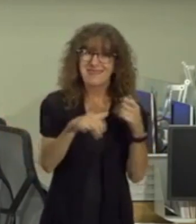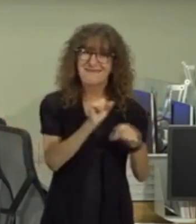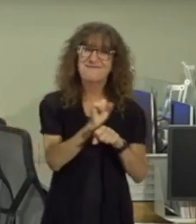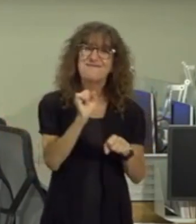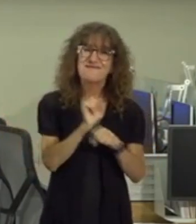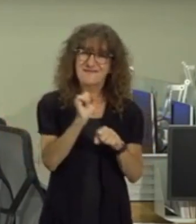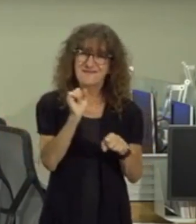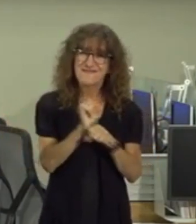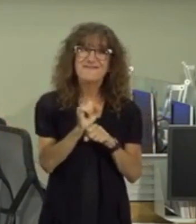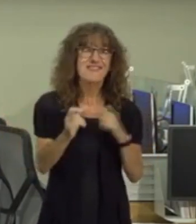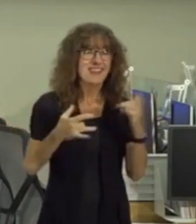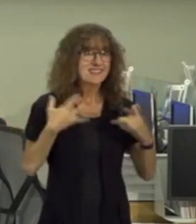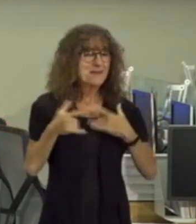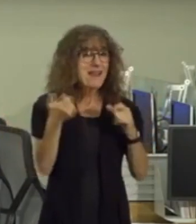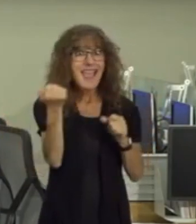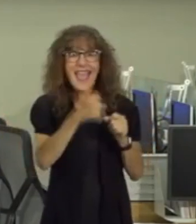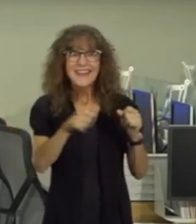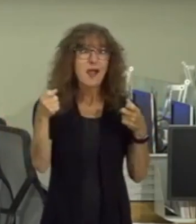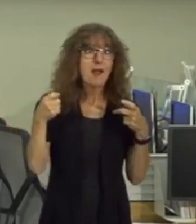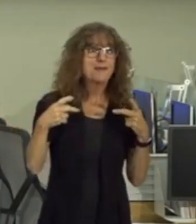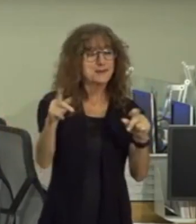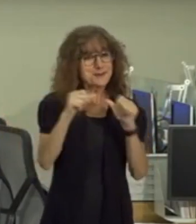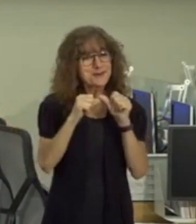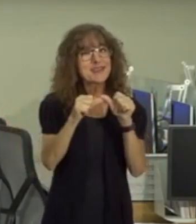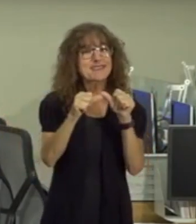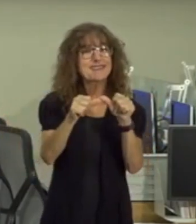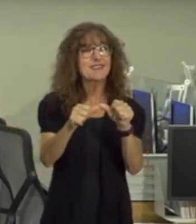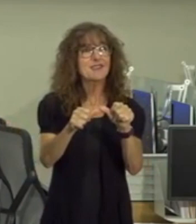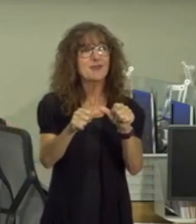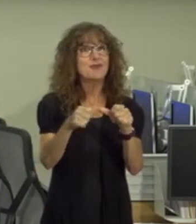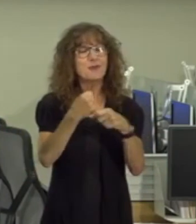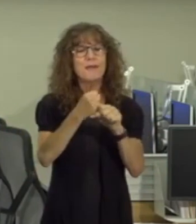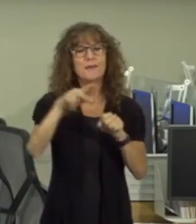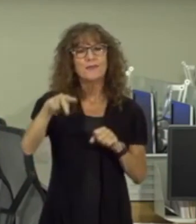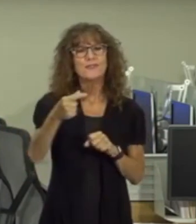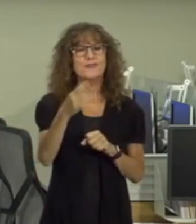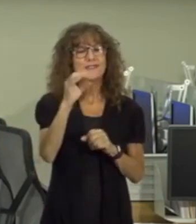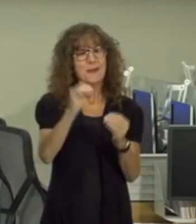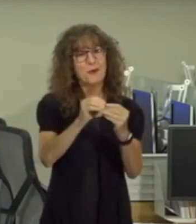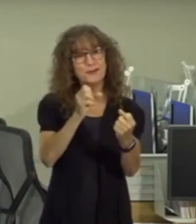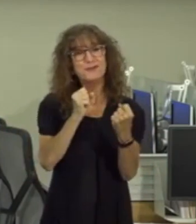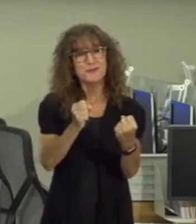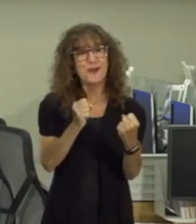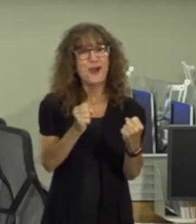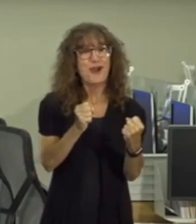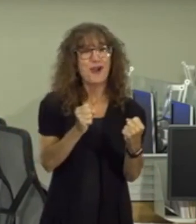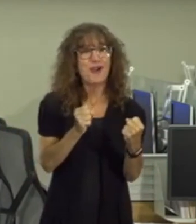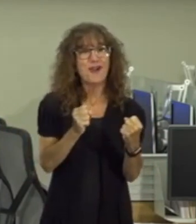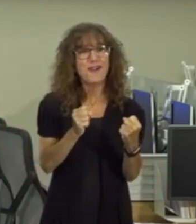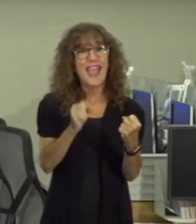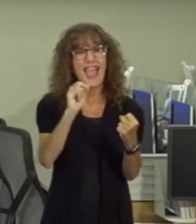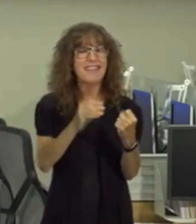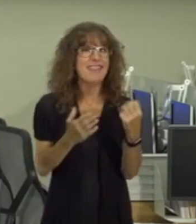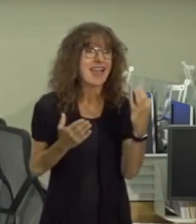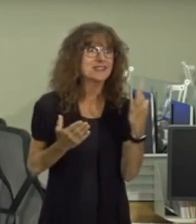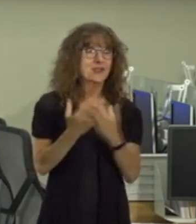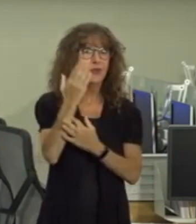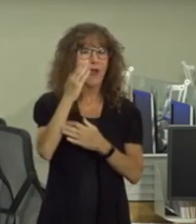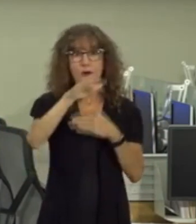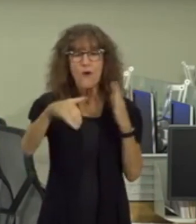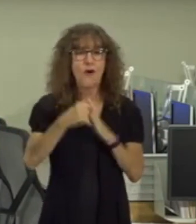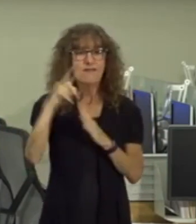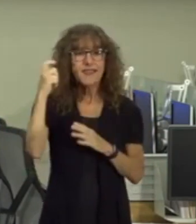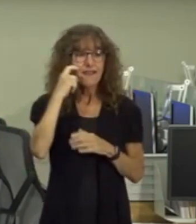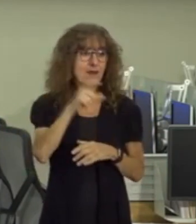work uh excited about any opportunity to continue to make prince george's county strong and that is throughout government